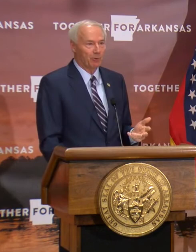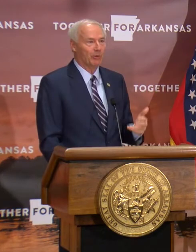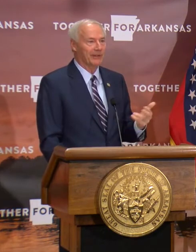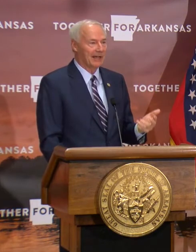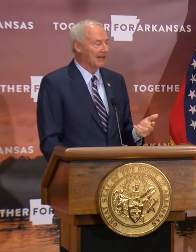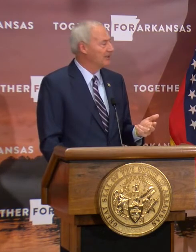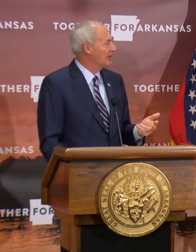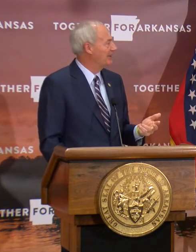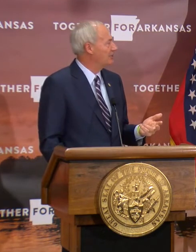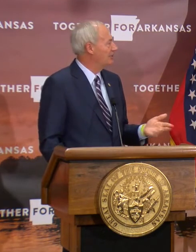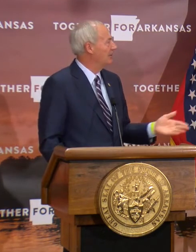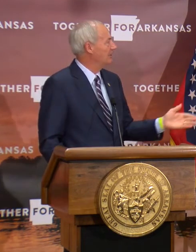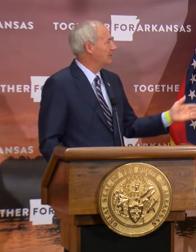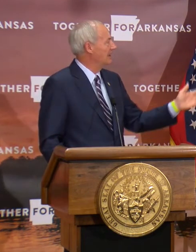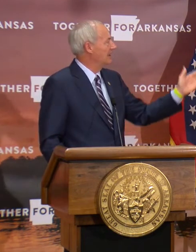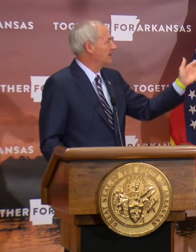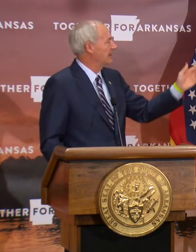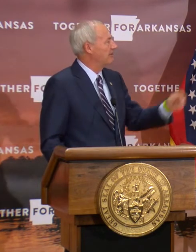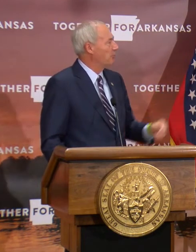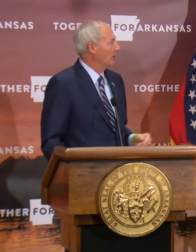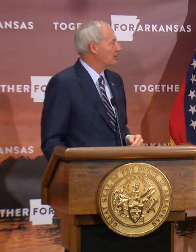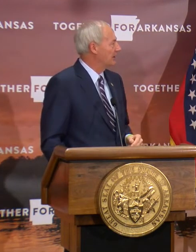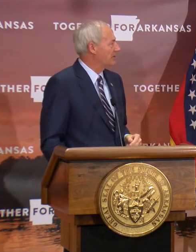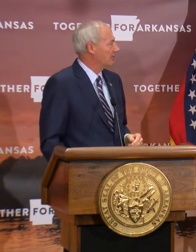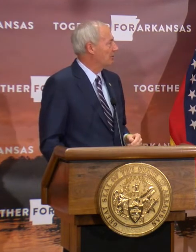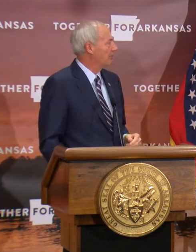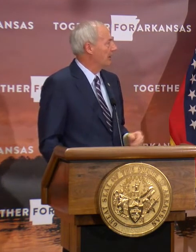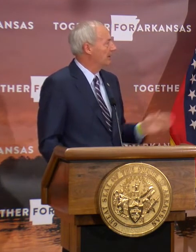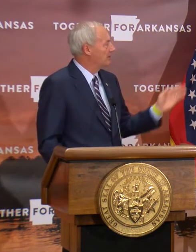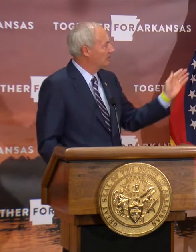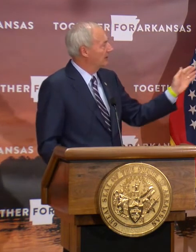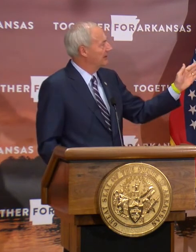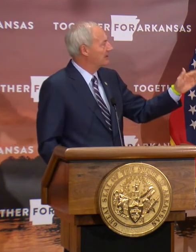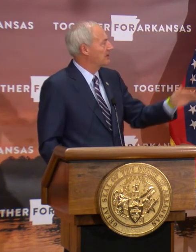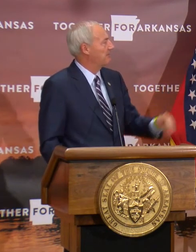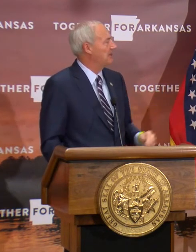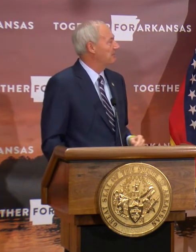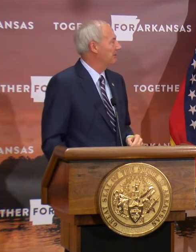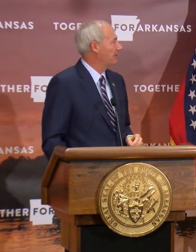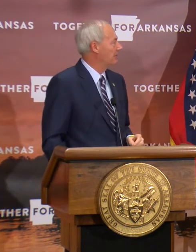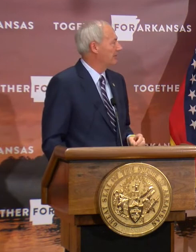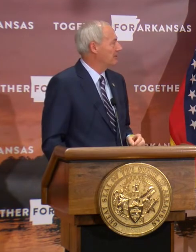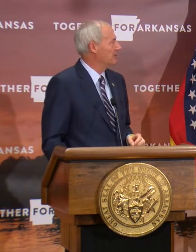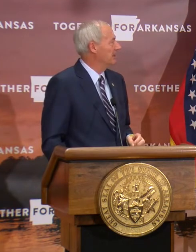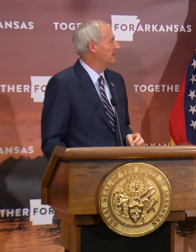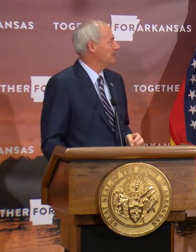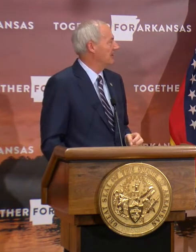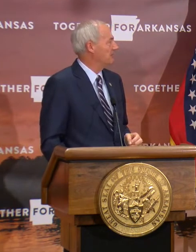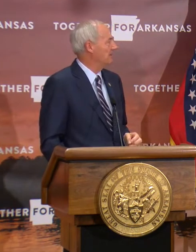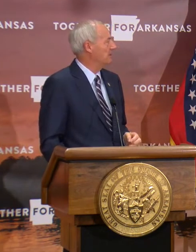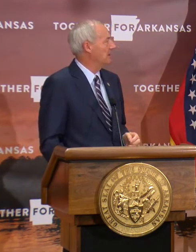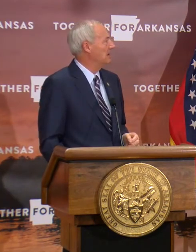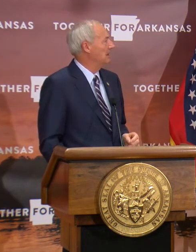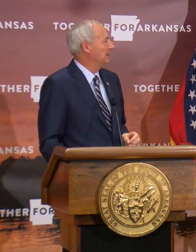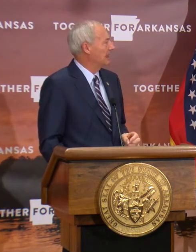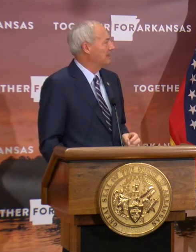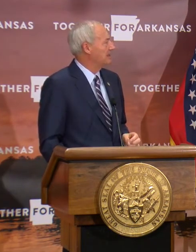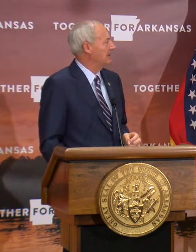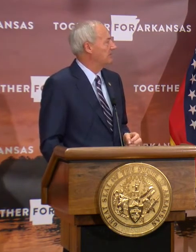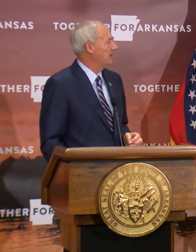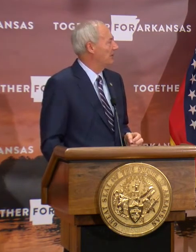24, the college-age students, 7.6 growth rate during that September 13 to September